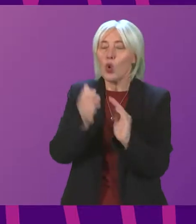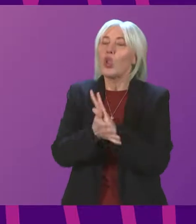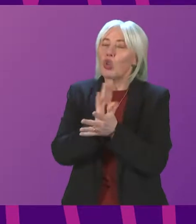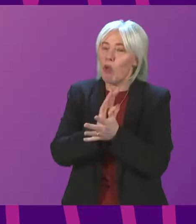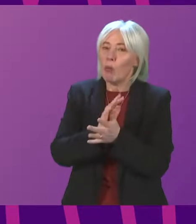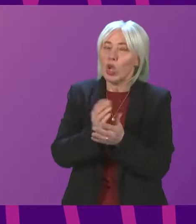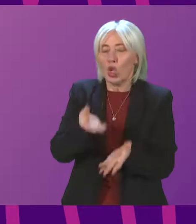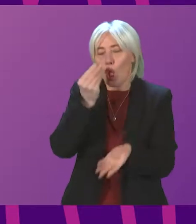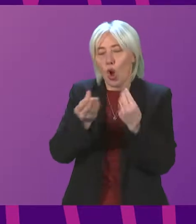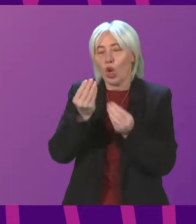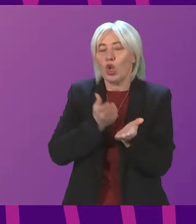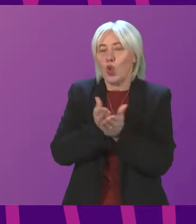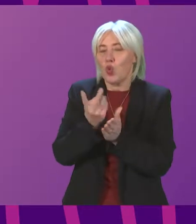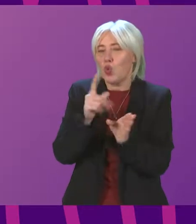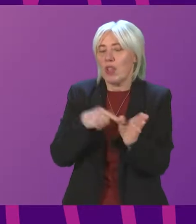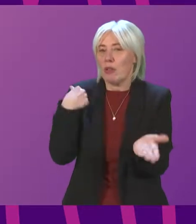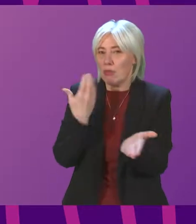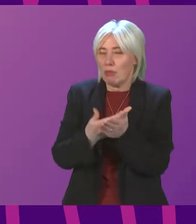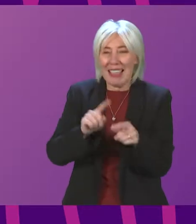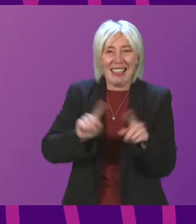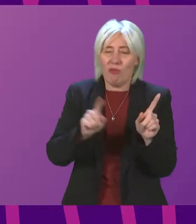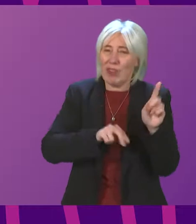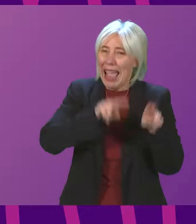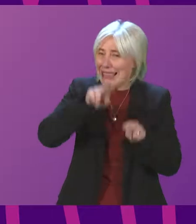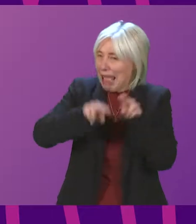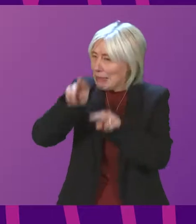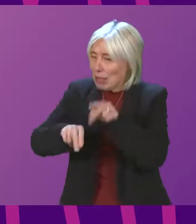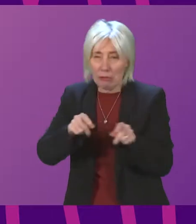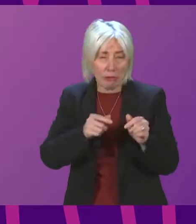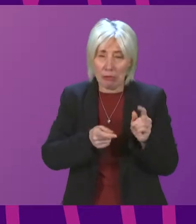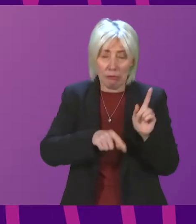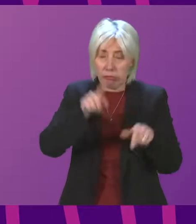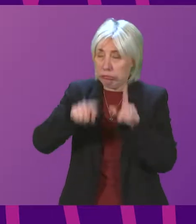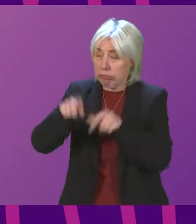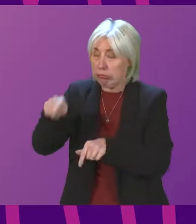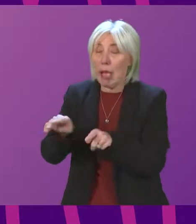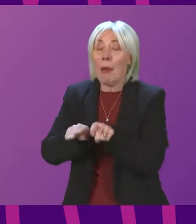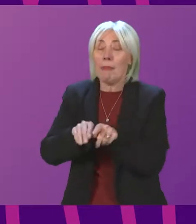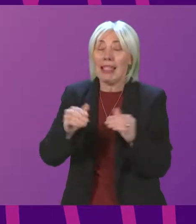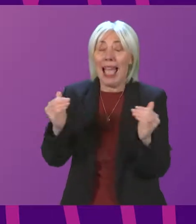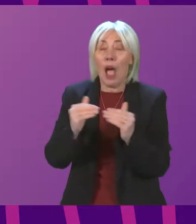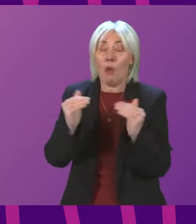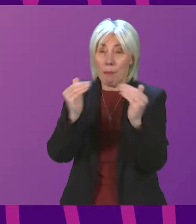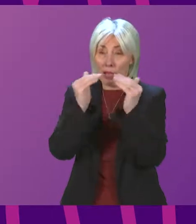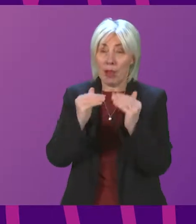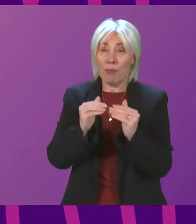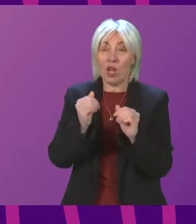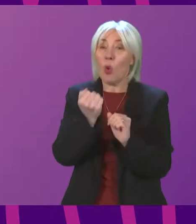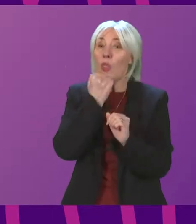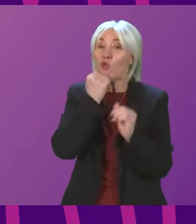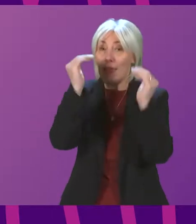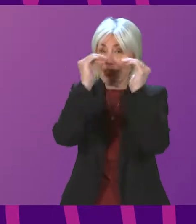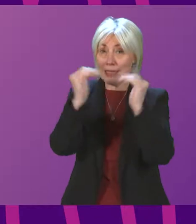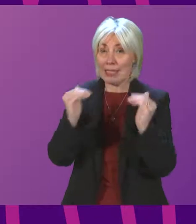faced over the last two years and the different assessment approaches applied, the approach to grading this year's exams will look to factor in the